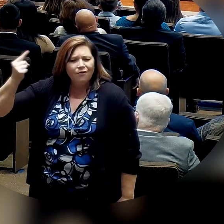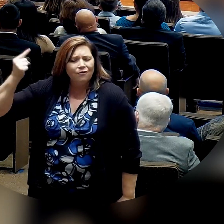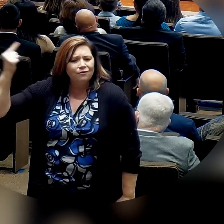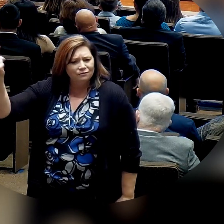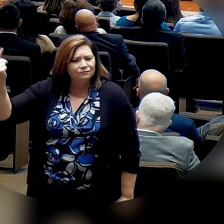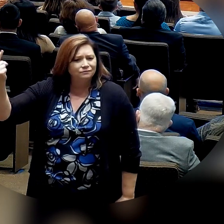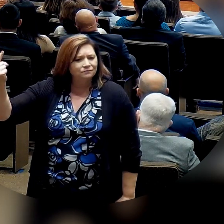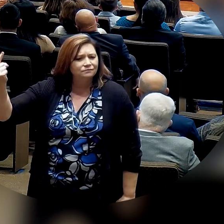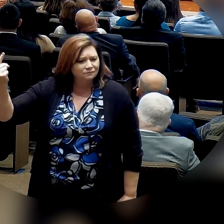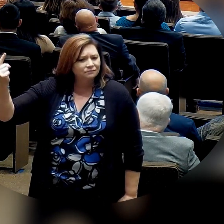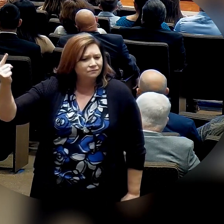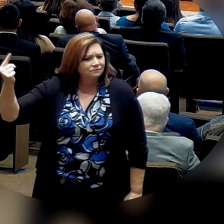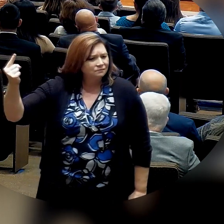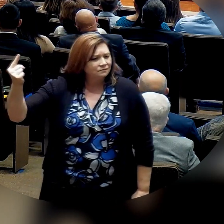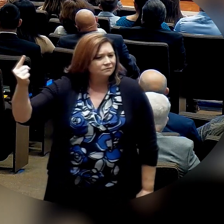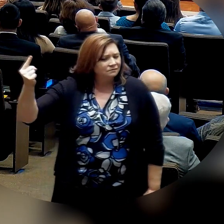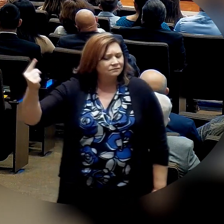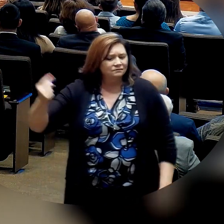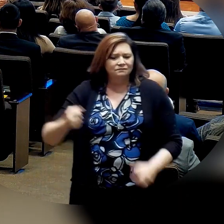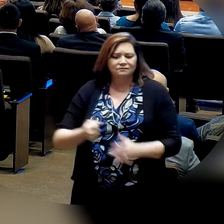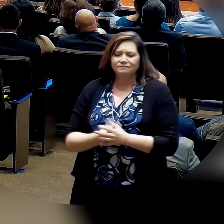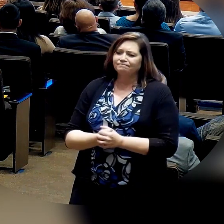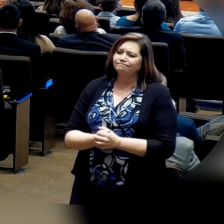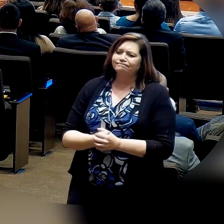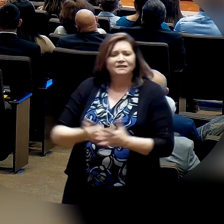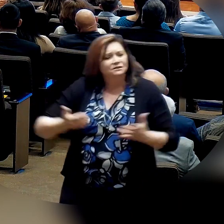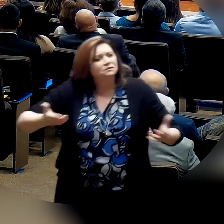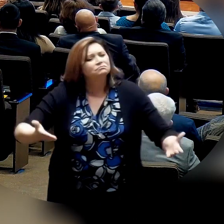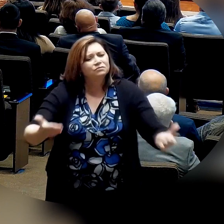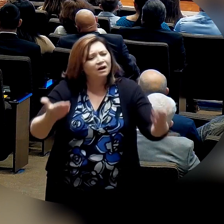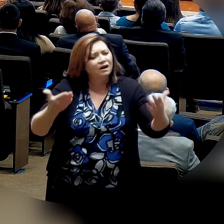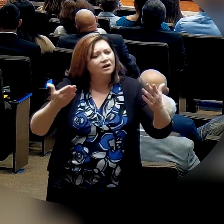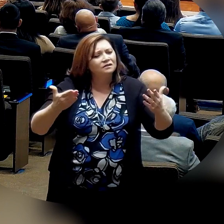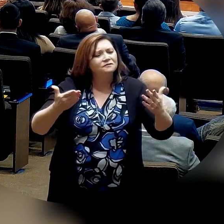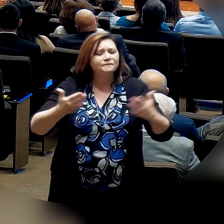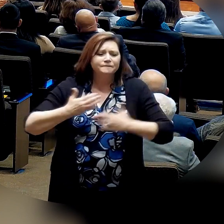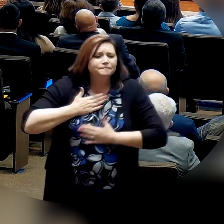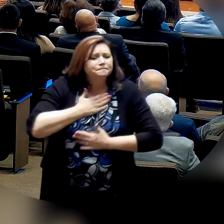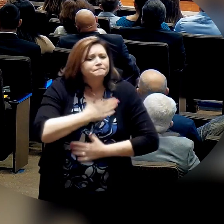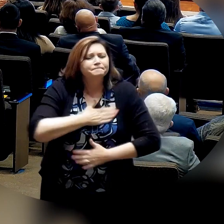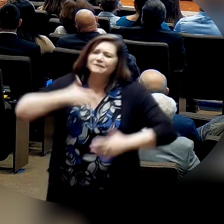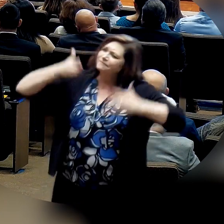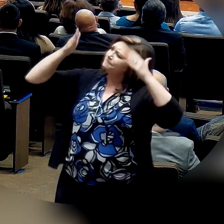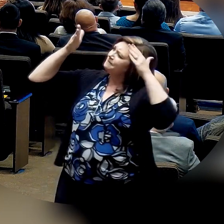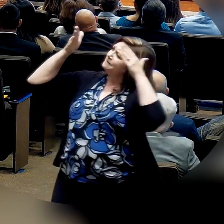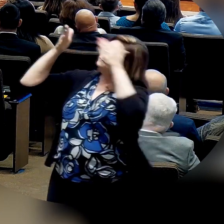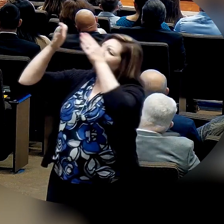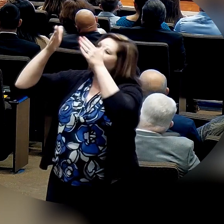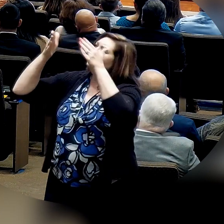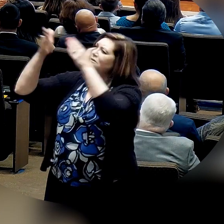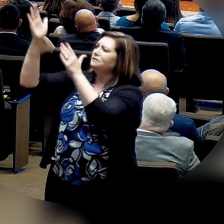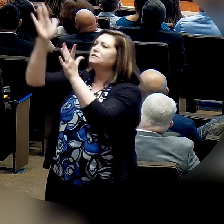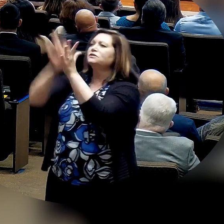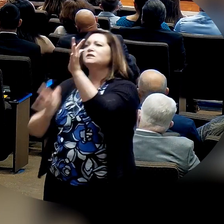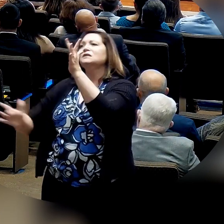Turn your eyes upon Jesus. Look